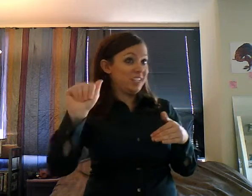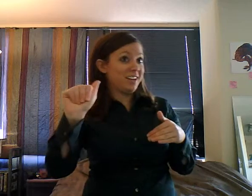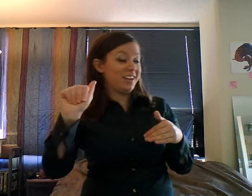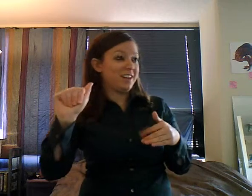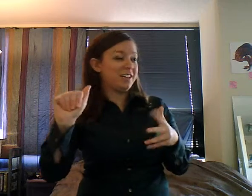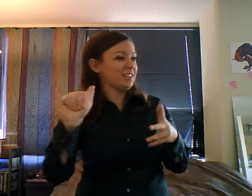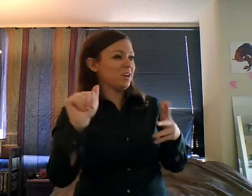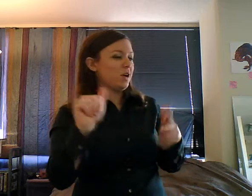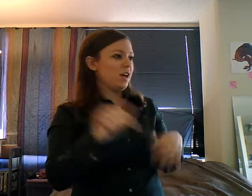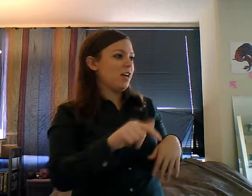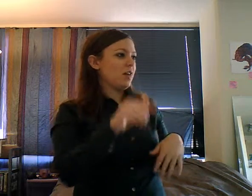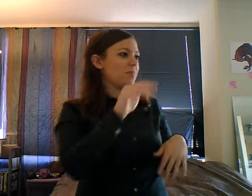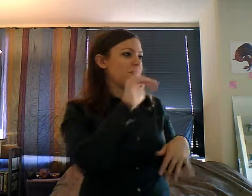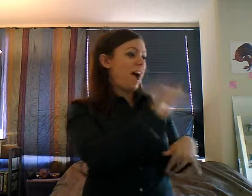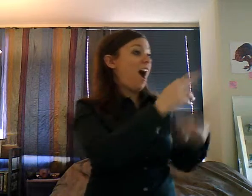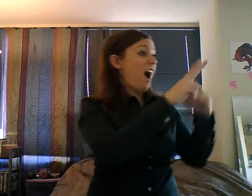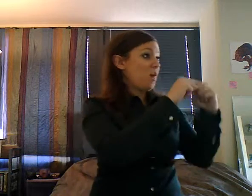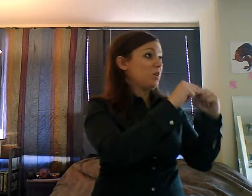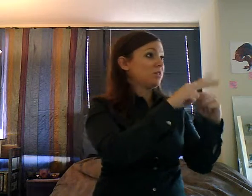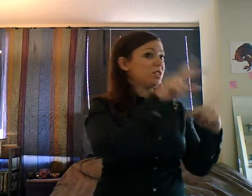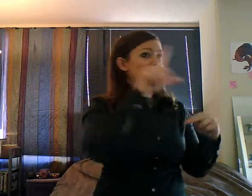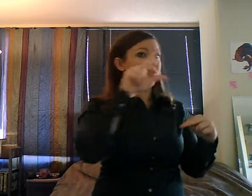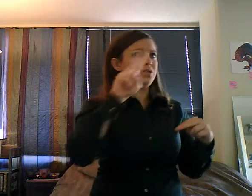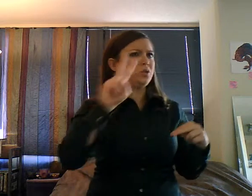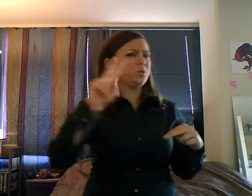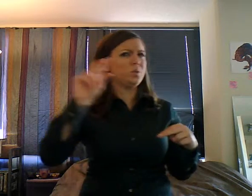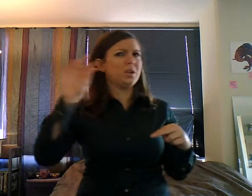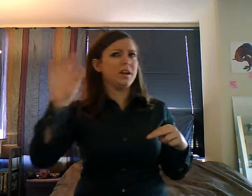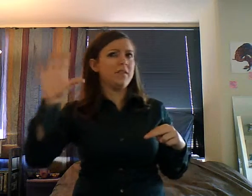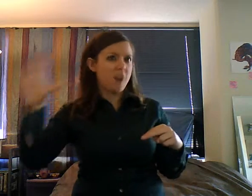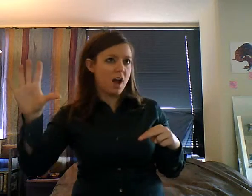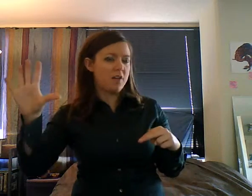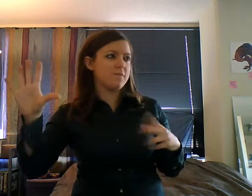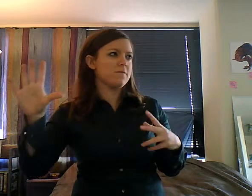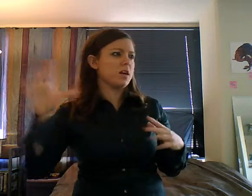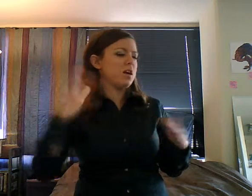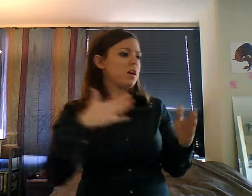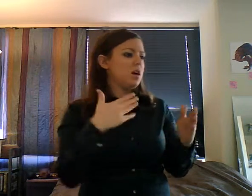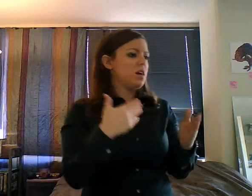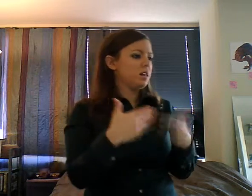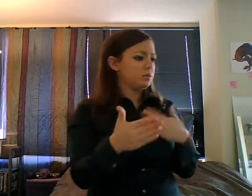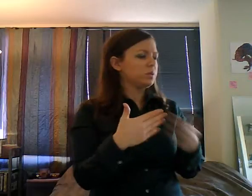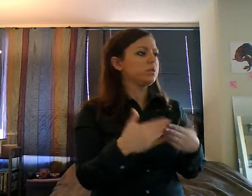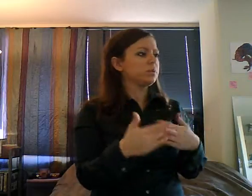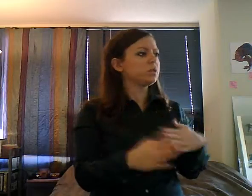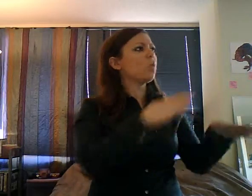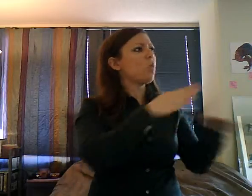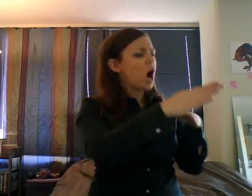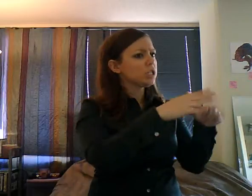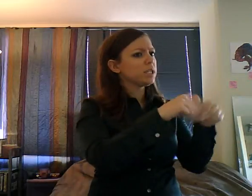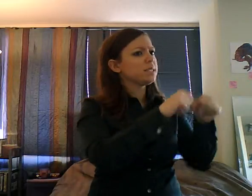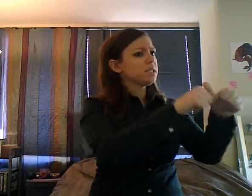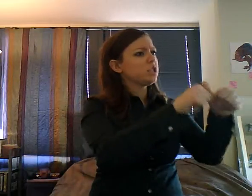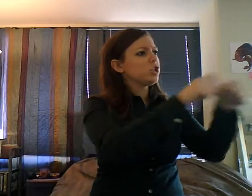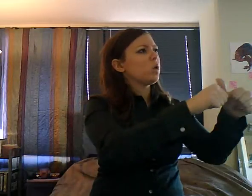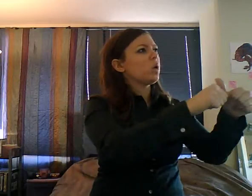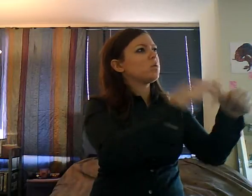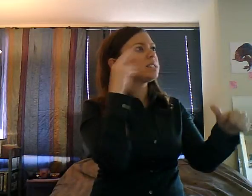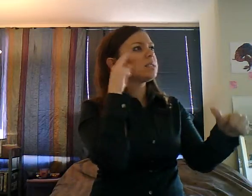know, it's that road that goes right to D.C. We walked down there for a few miles, and all of a there's all these military men. And I kind of